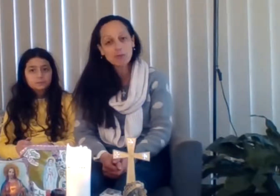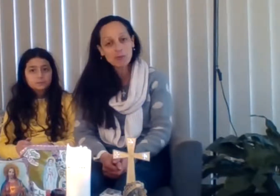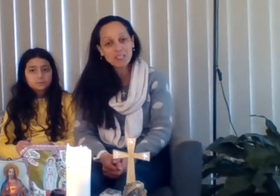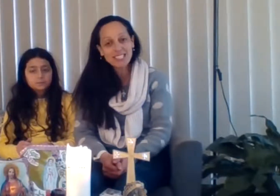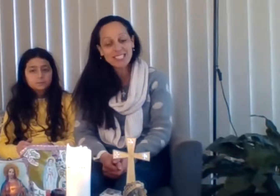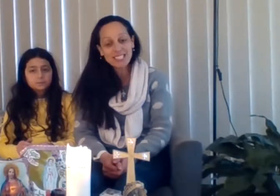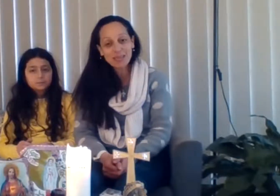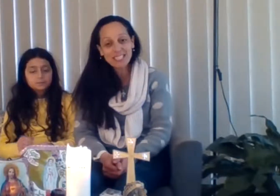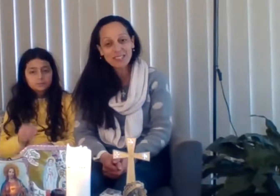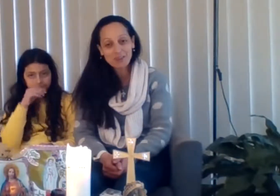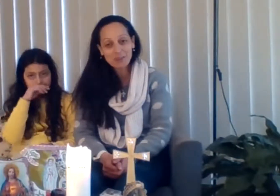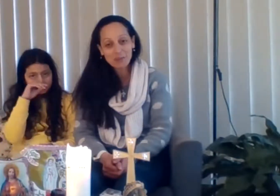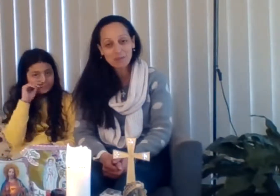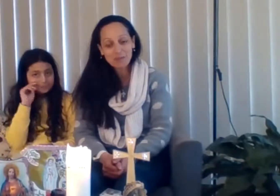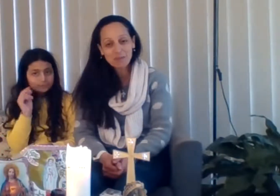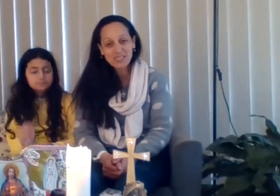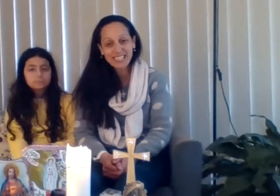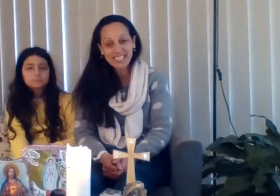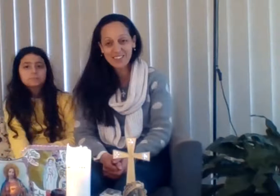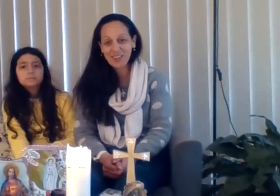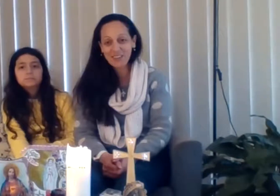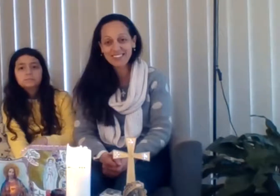we move into this week's gospel. Let's go.